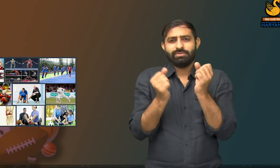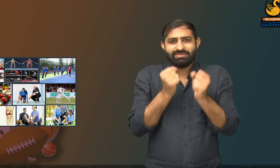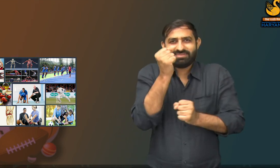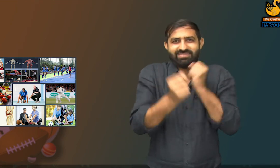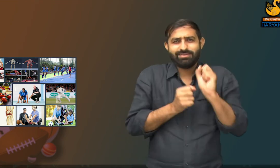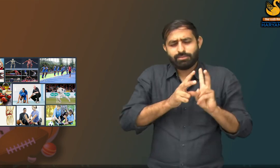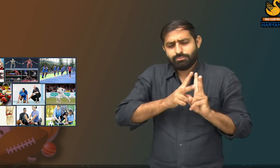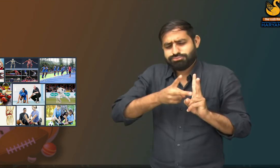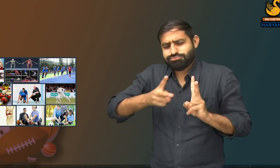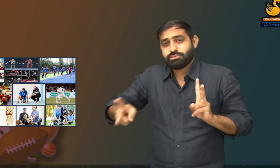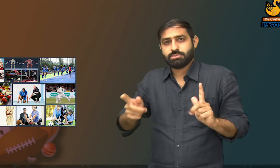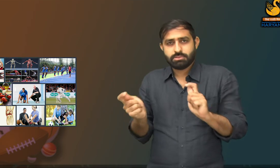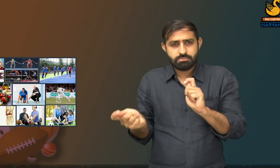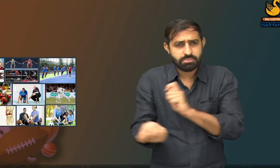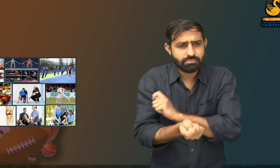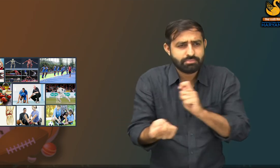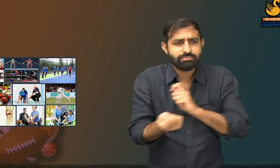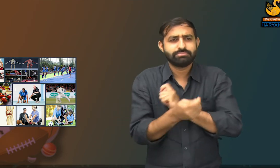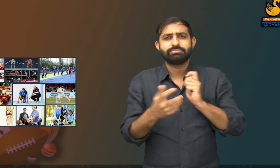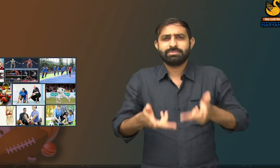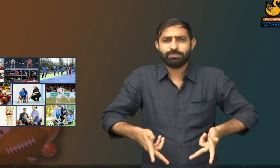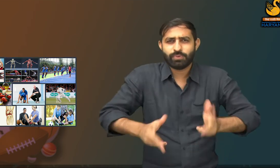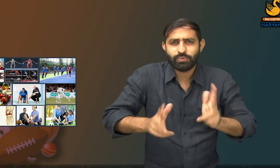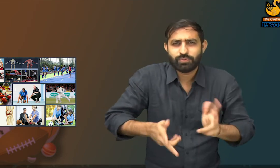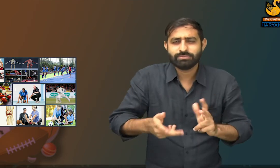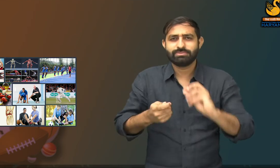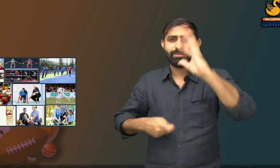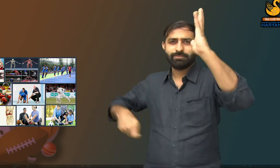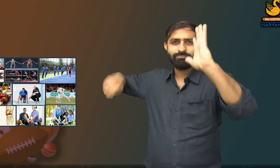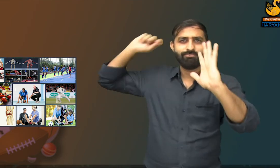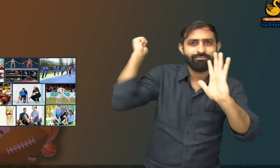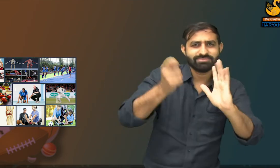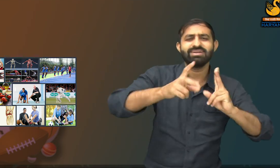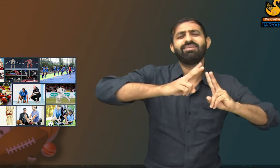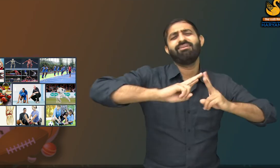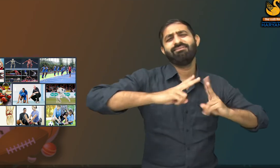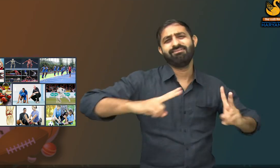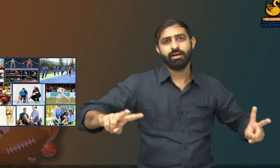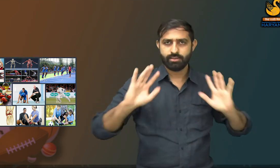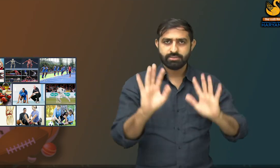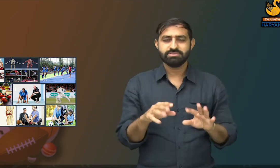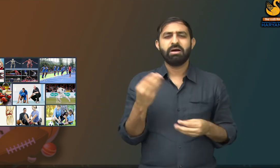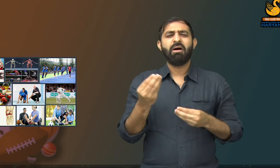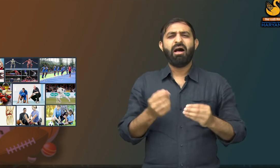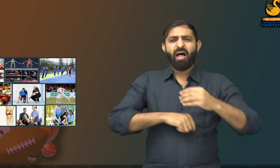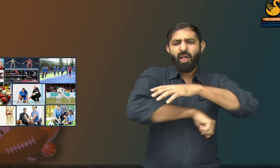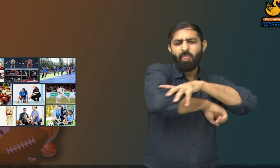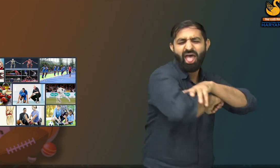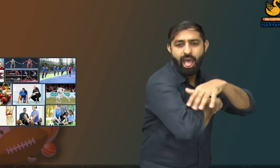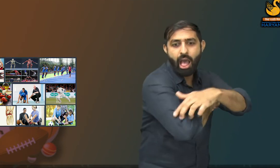There are different sports such as cricket, football, tennis and many more. Sometimes